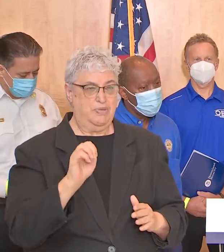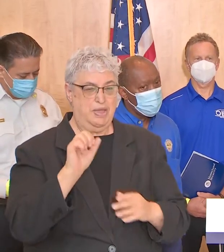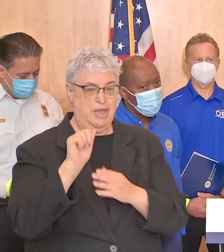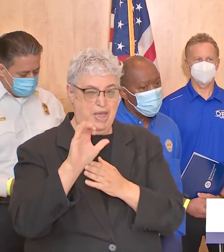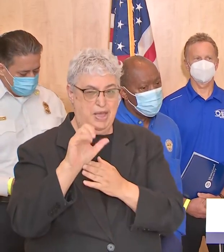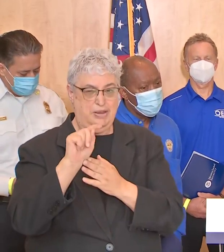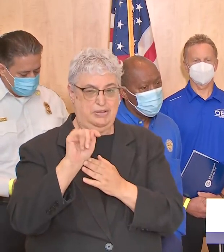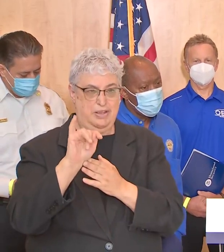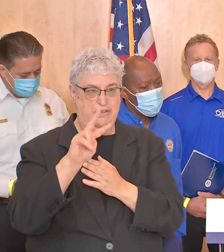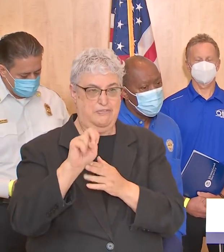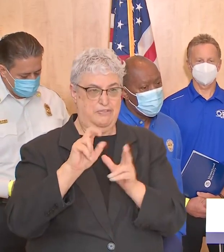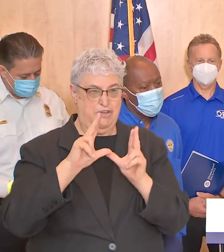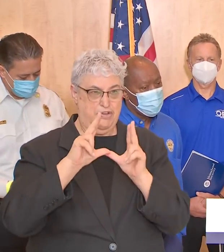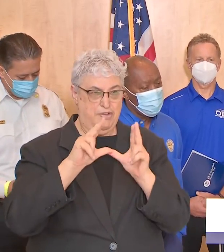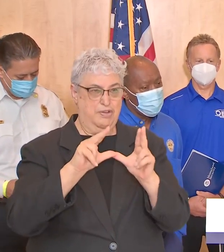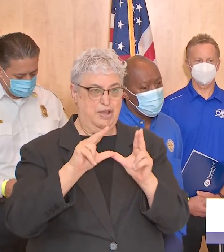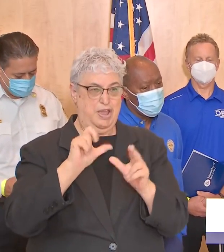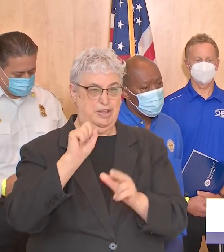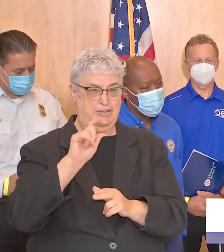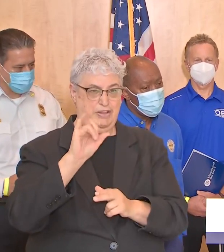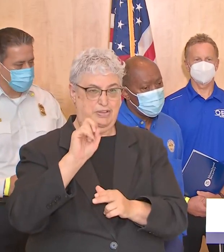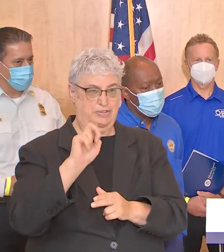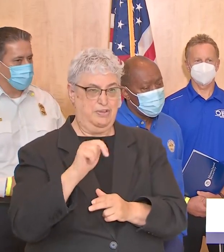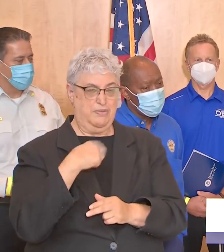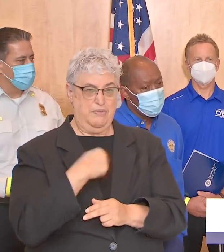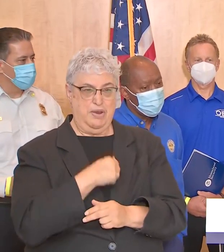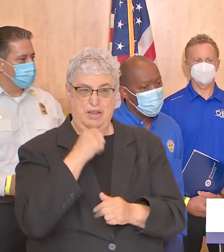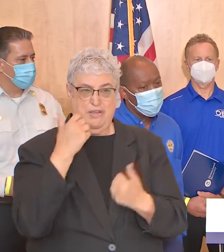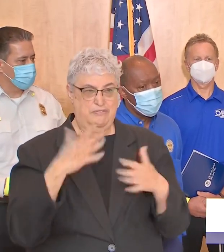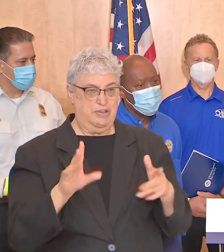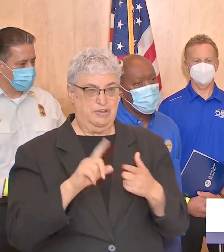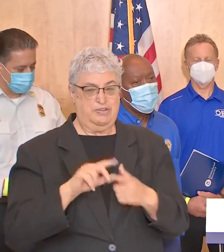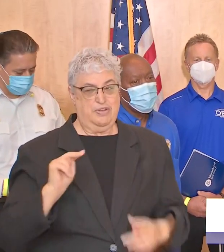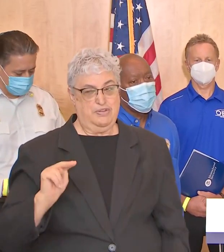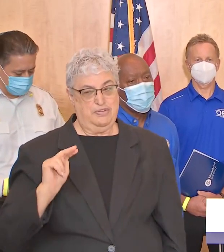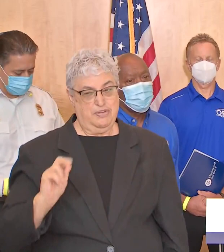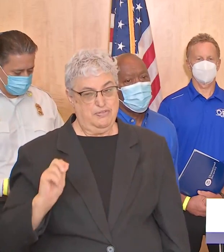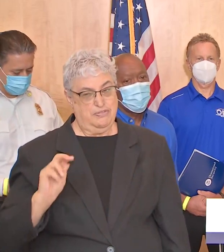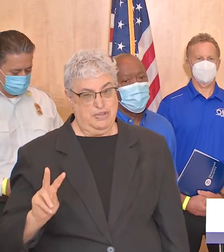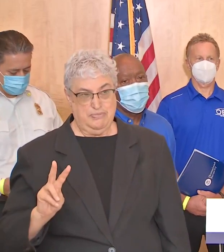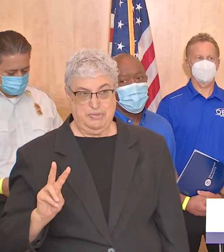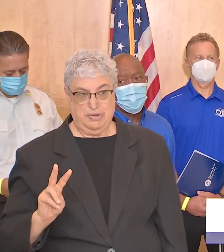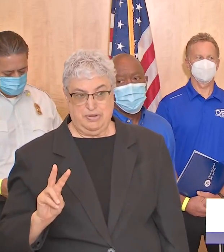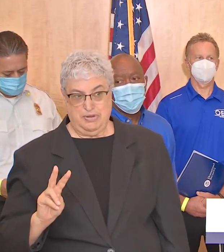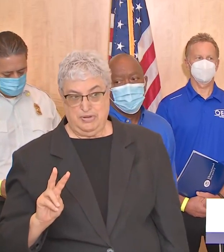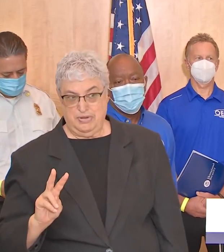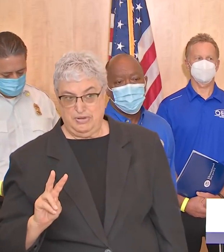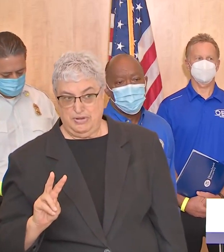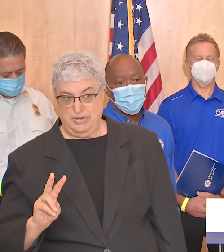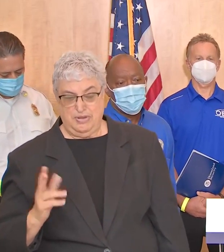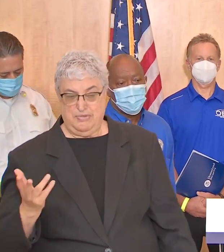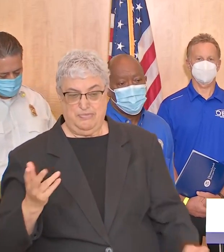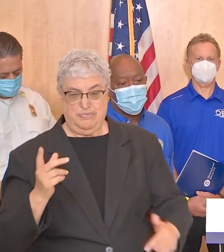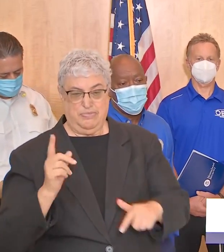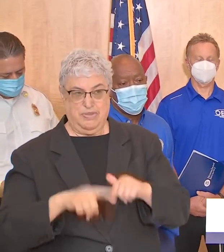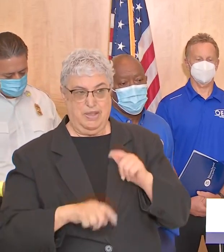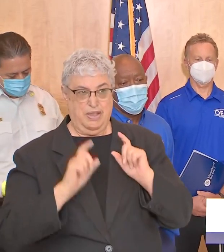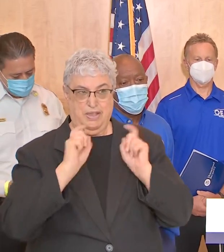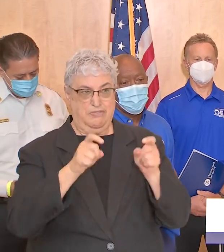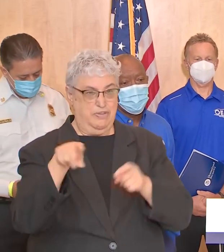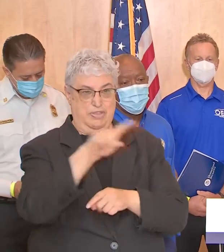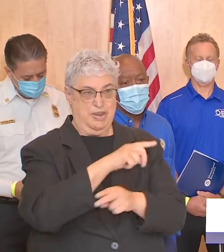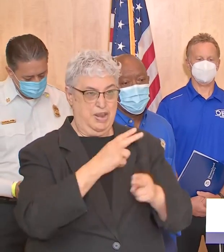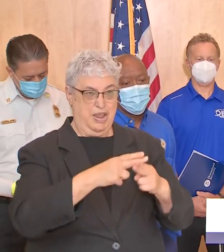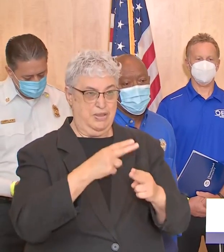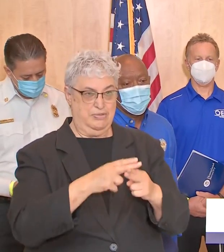active hurricane season we are not finished until november uh and um they can't give you the names